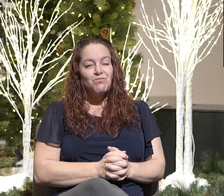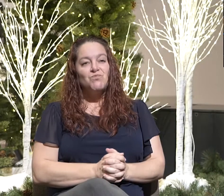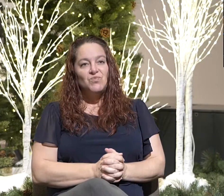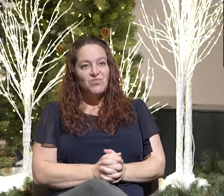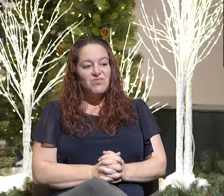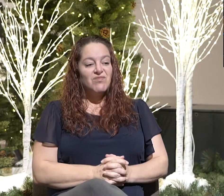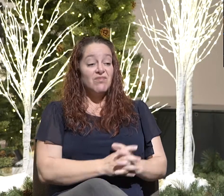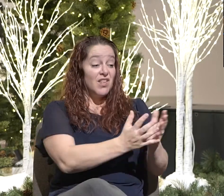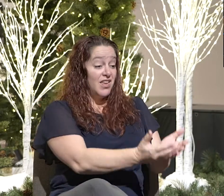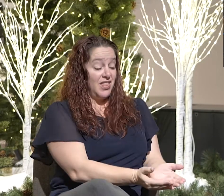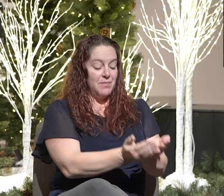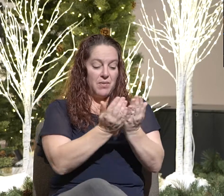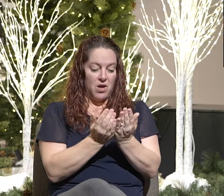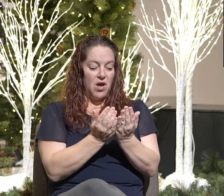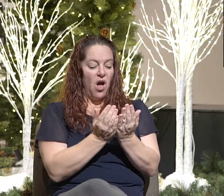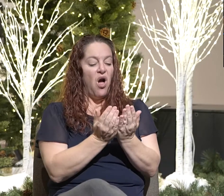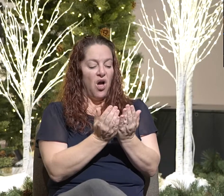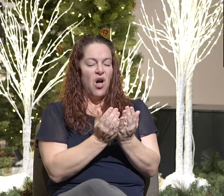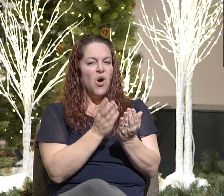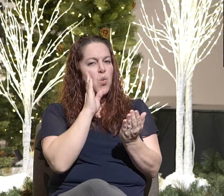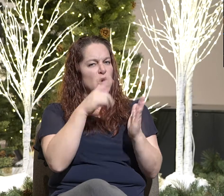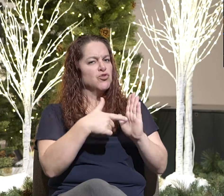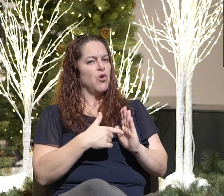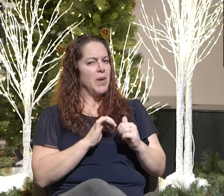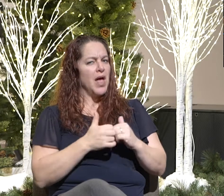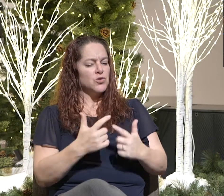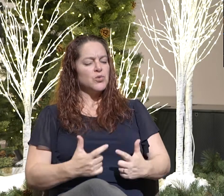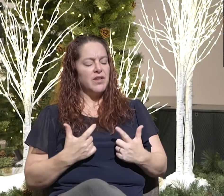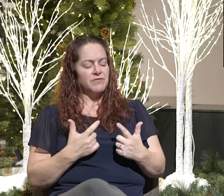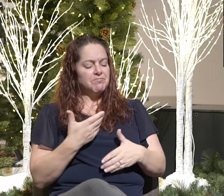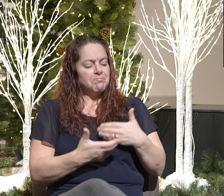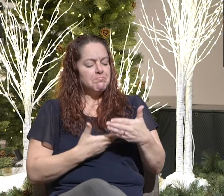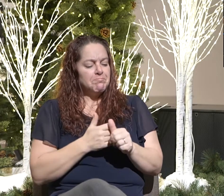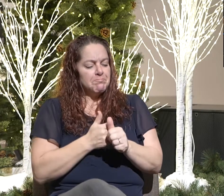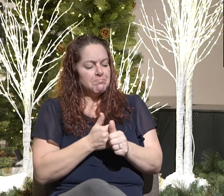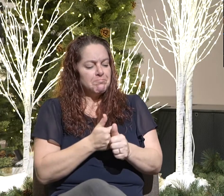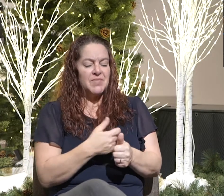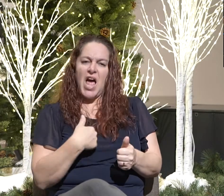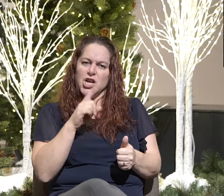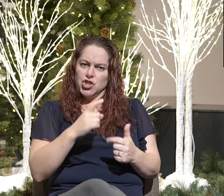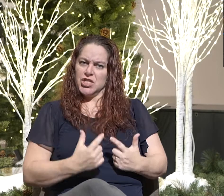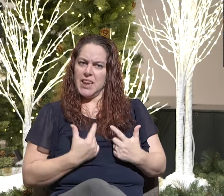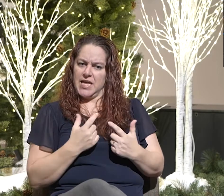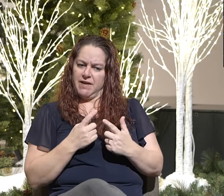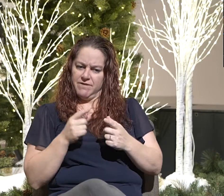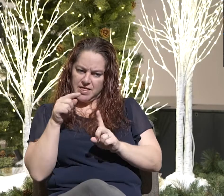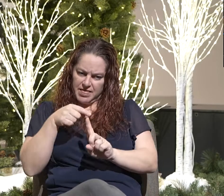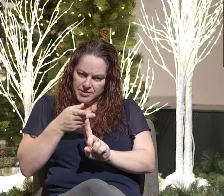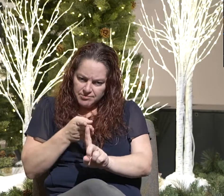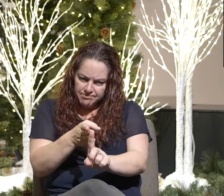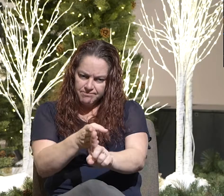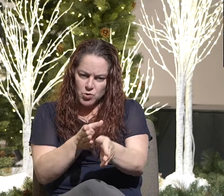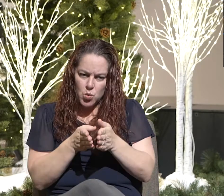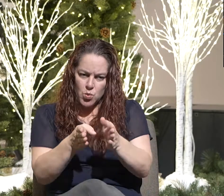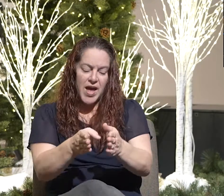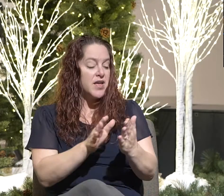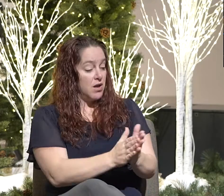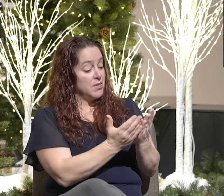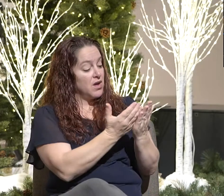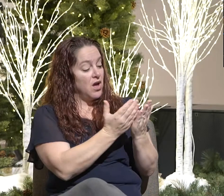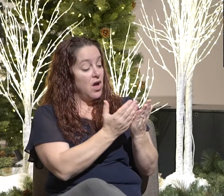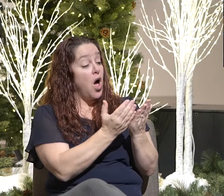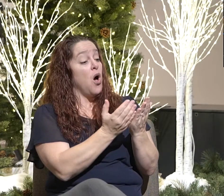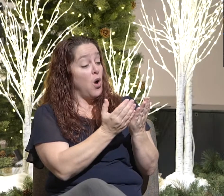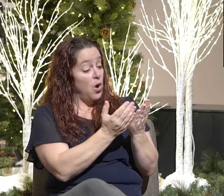They get the Bible, and they're like, this should show me how to live. I think I should live a certain way. Let's see what it says. They open it up, and they're looking, and they're like,